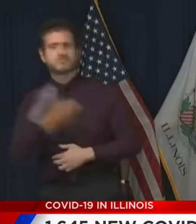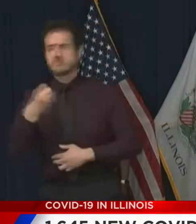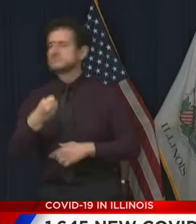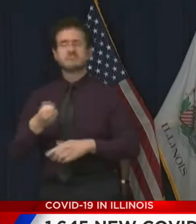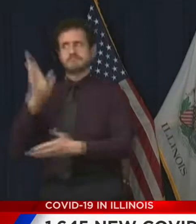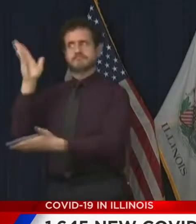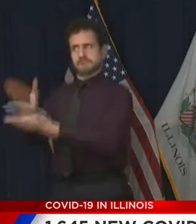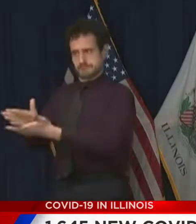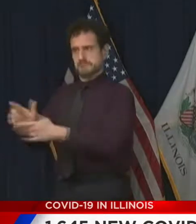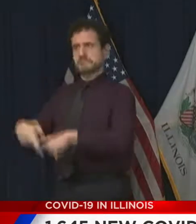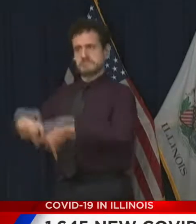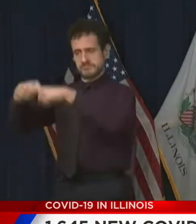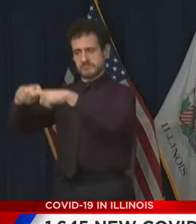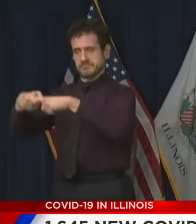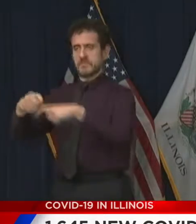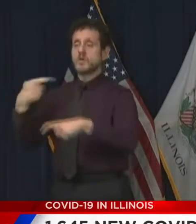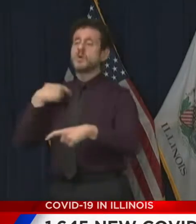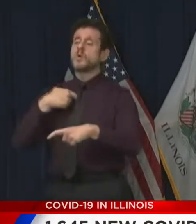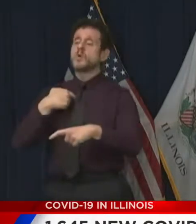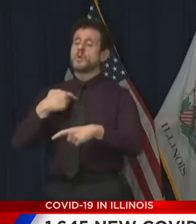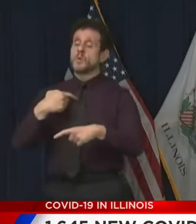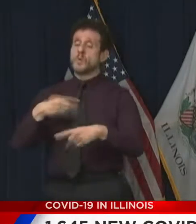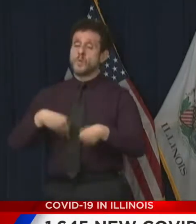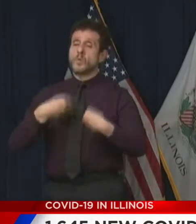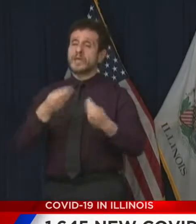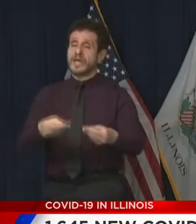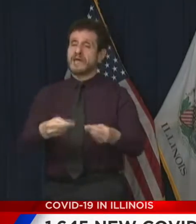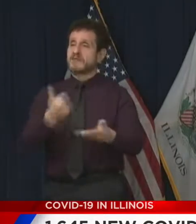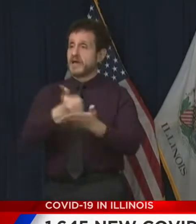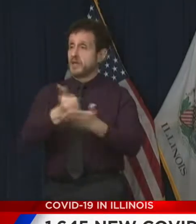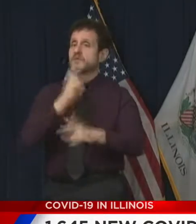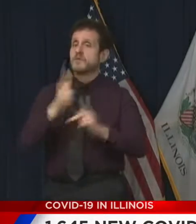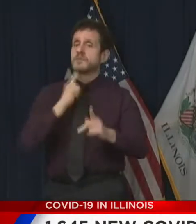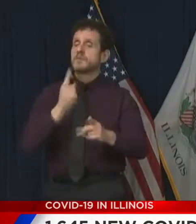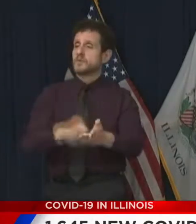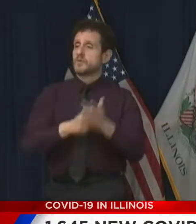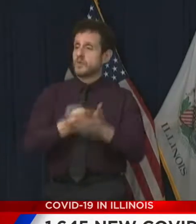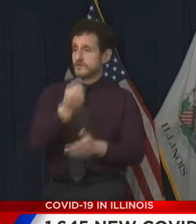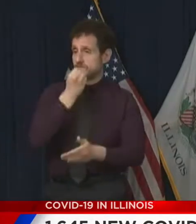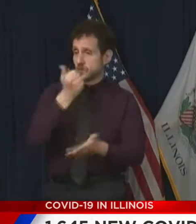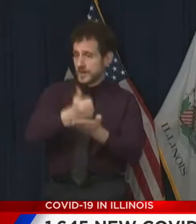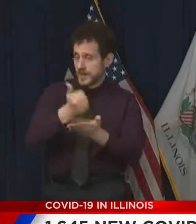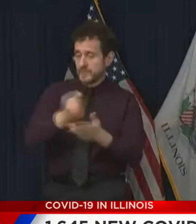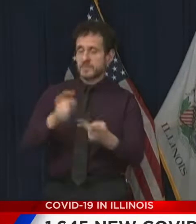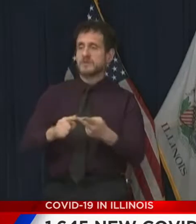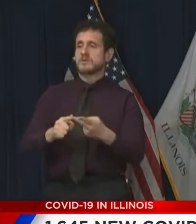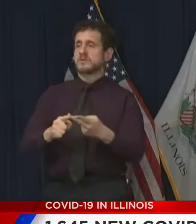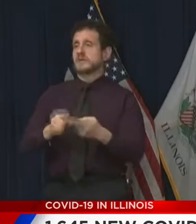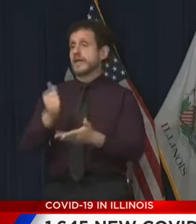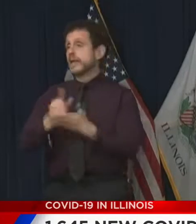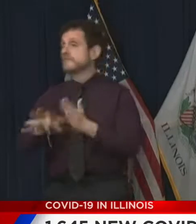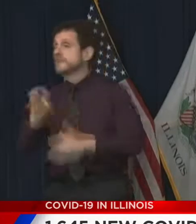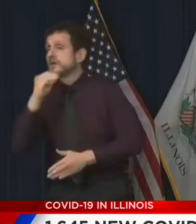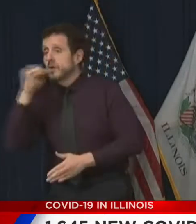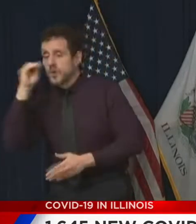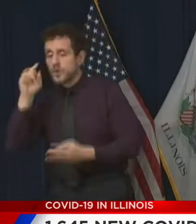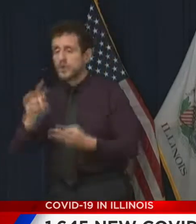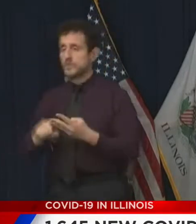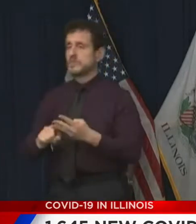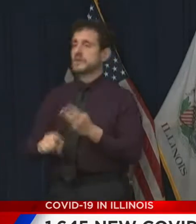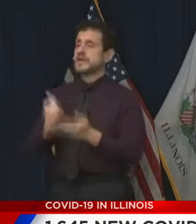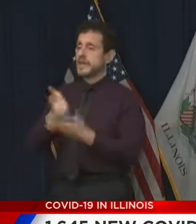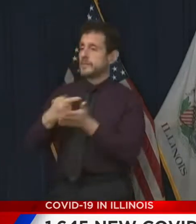assistance for those in need of food and temporary shelter, help with utility bills and other essential